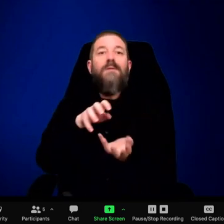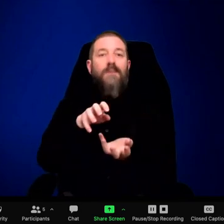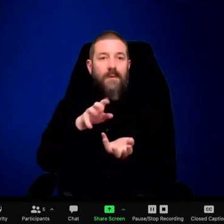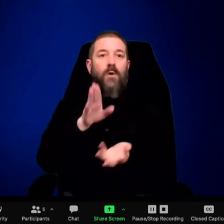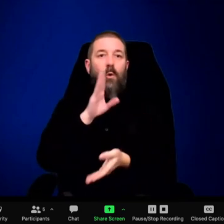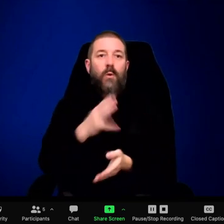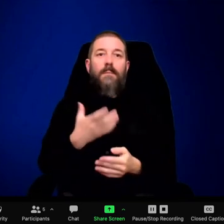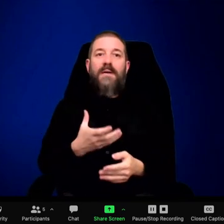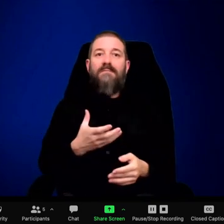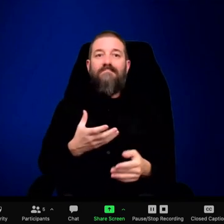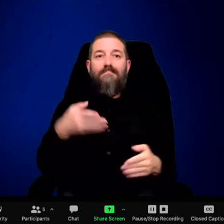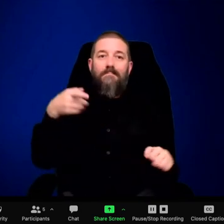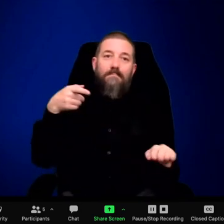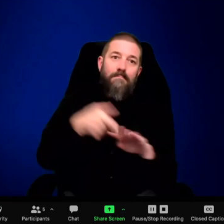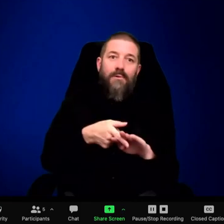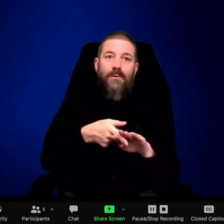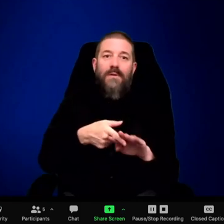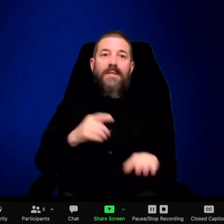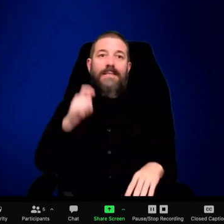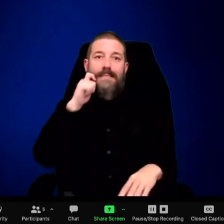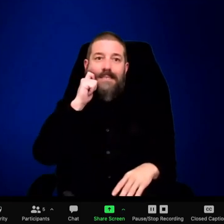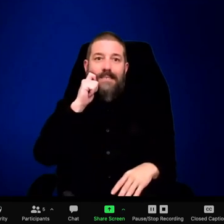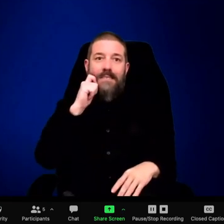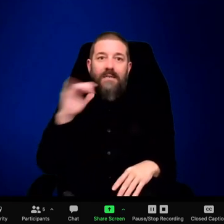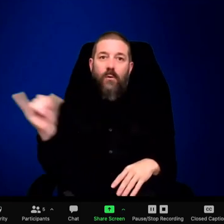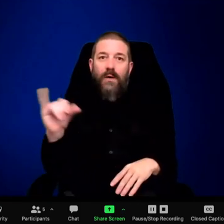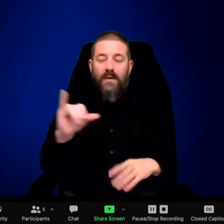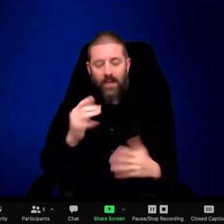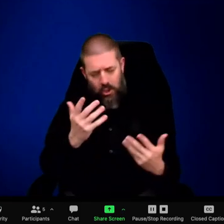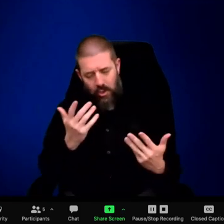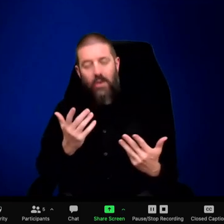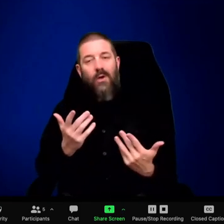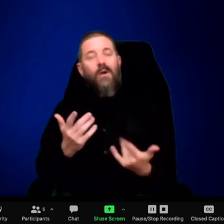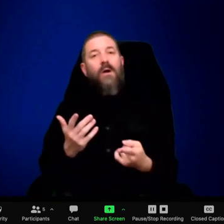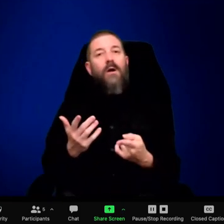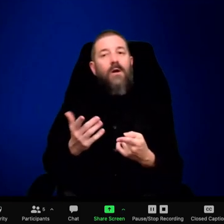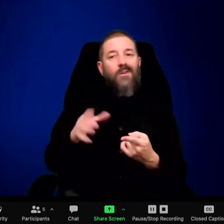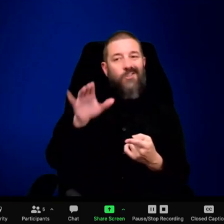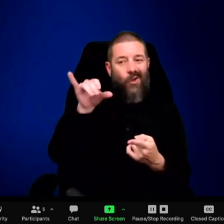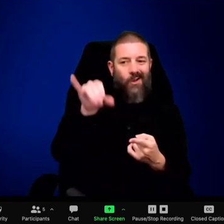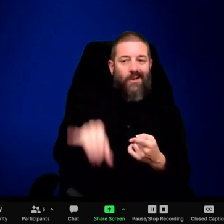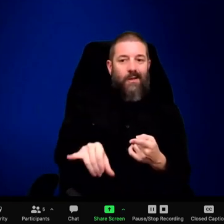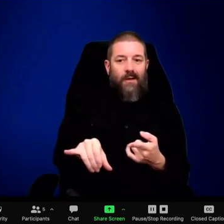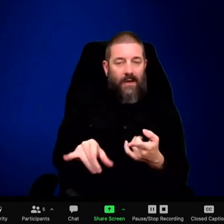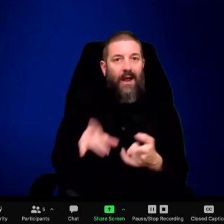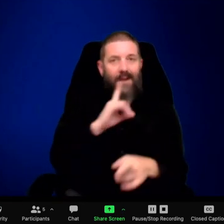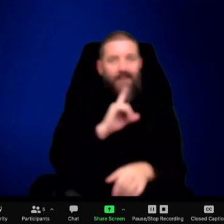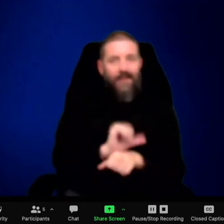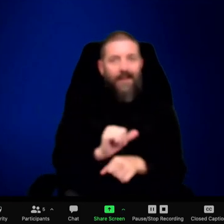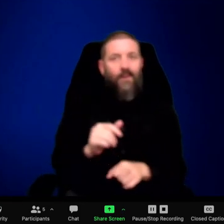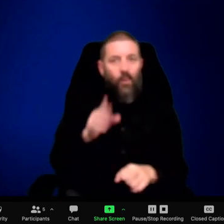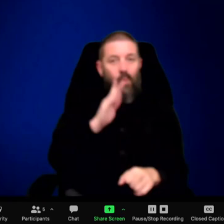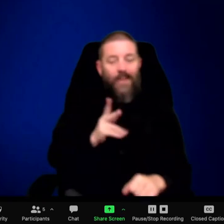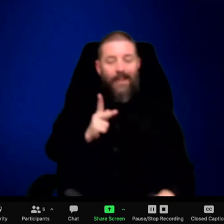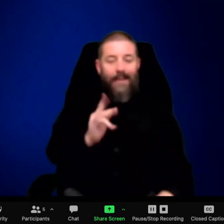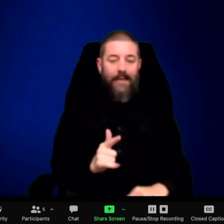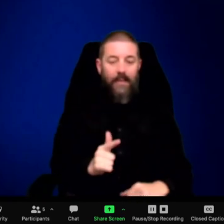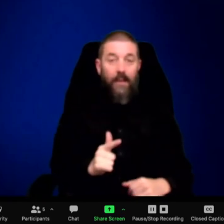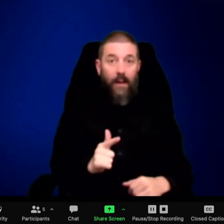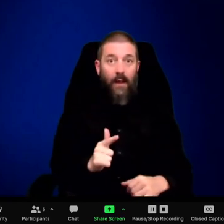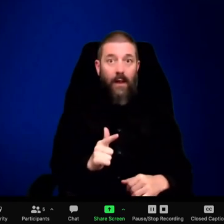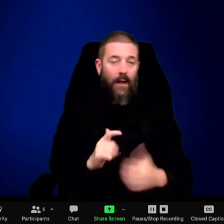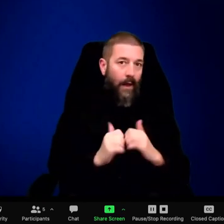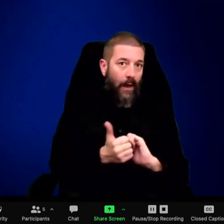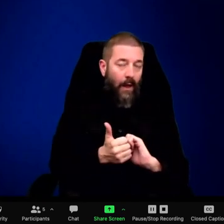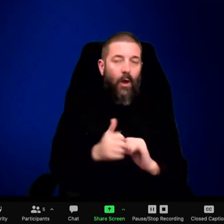grab it like this. So that means turning his head sideways. And if he gets a grip on the throat like this, it would be